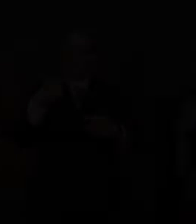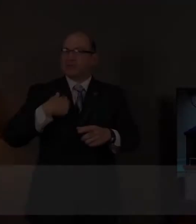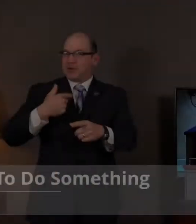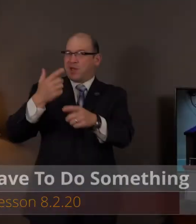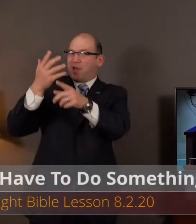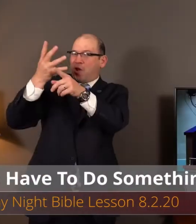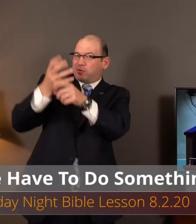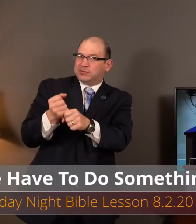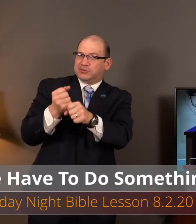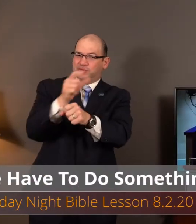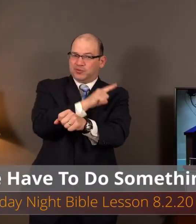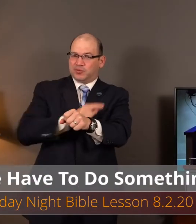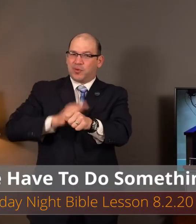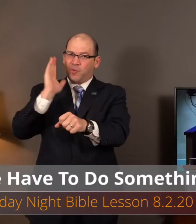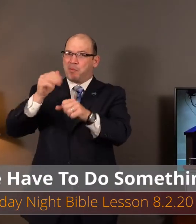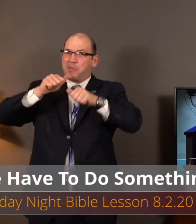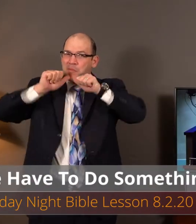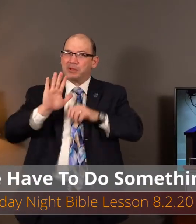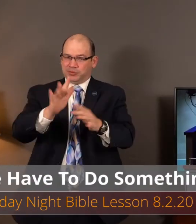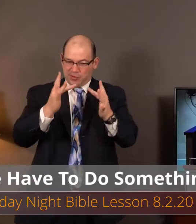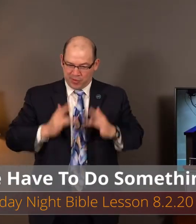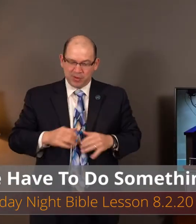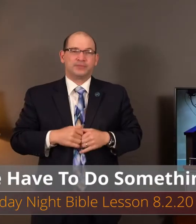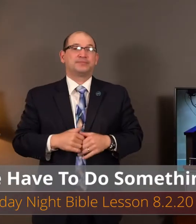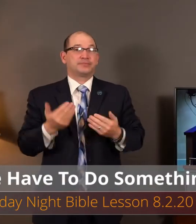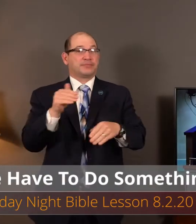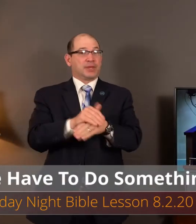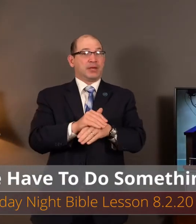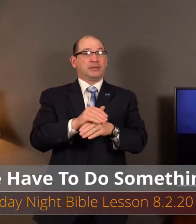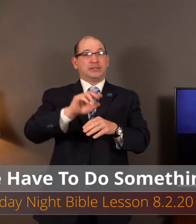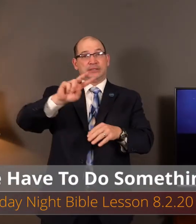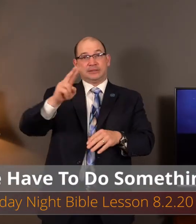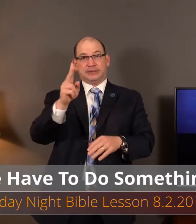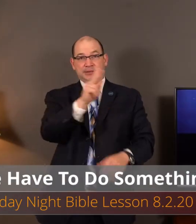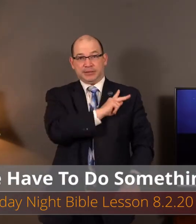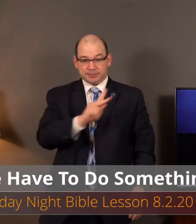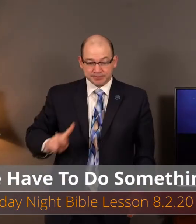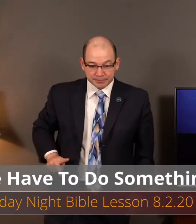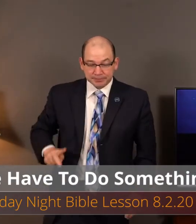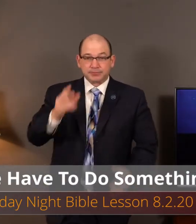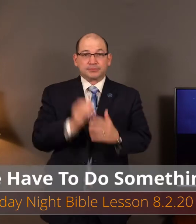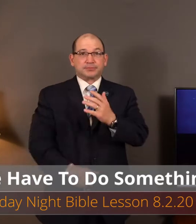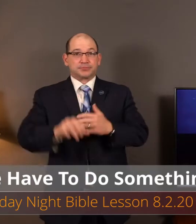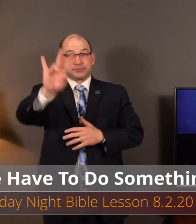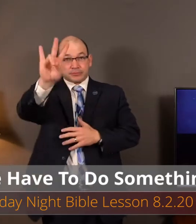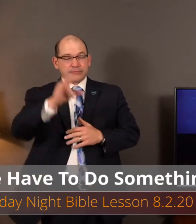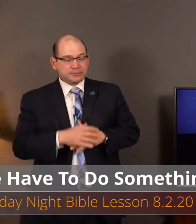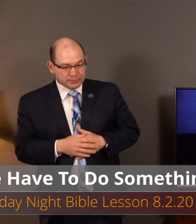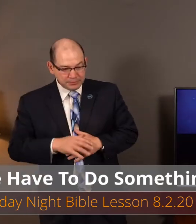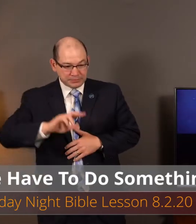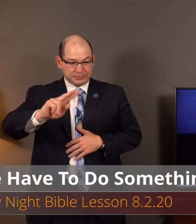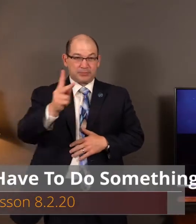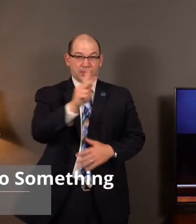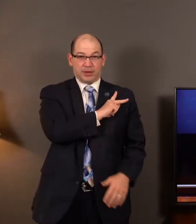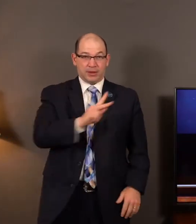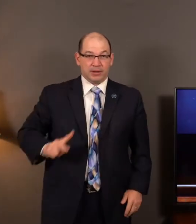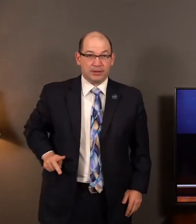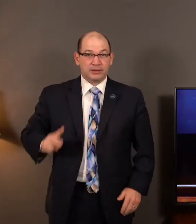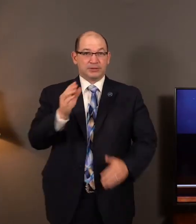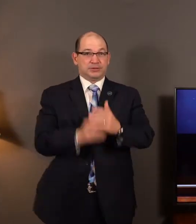Take your Bible, 2 Kings chapter number 7, 2 Kings chapter number 7. And while you're turning there, I don't know